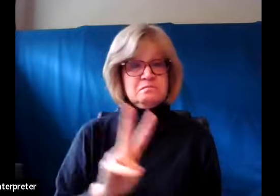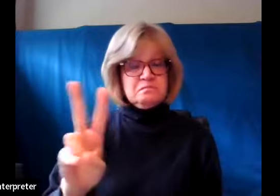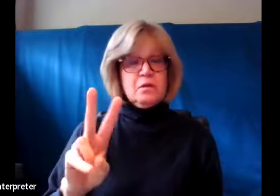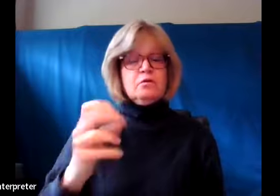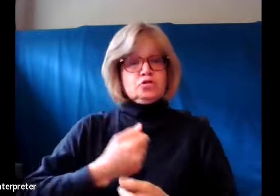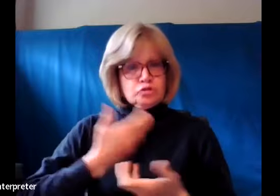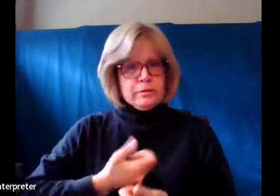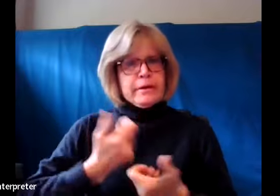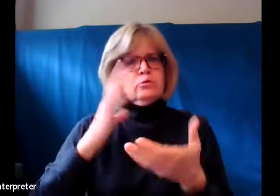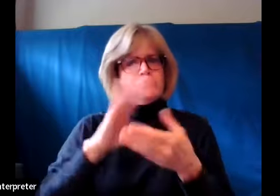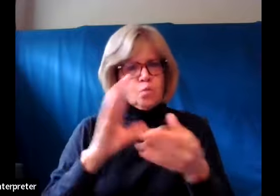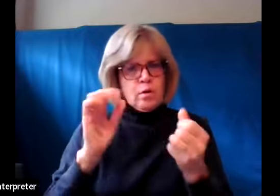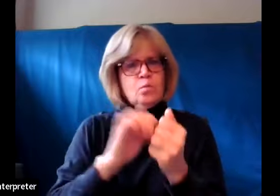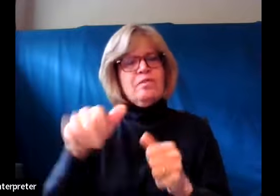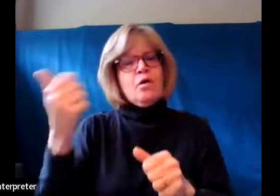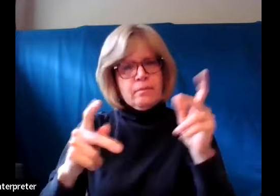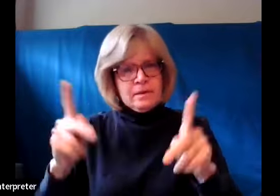share their story with others.